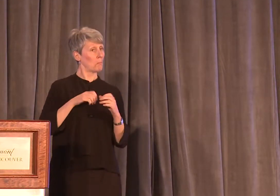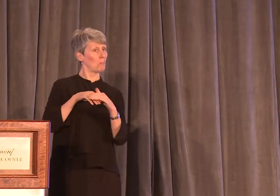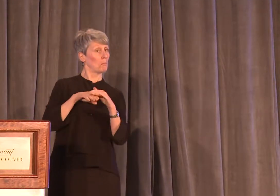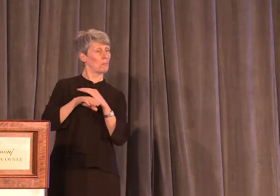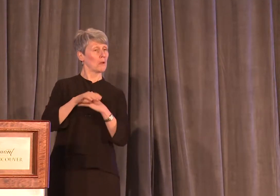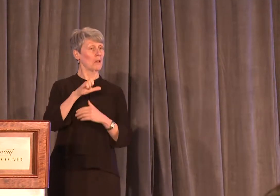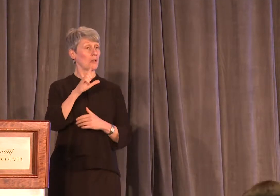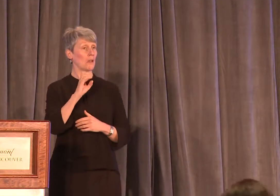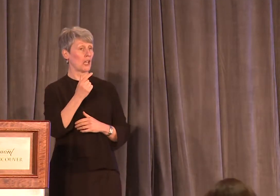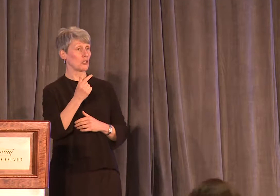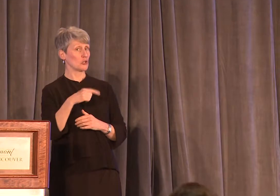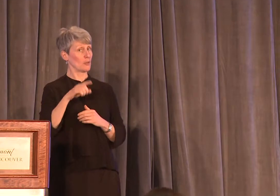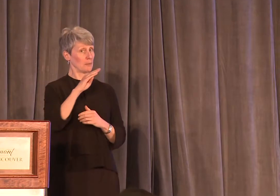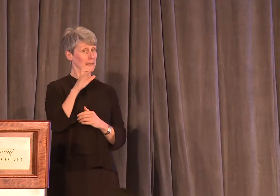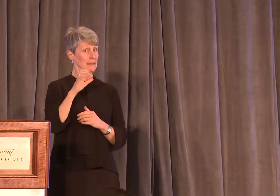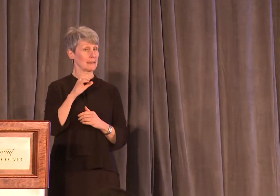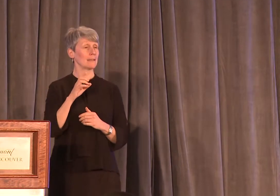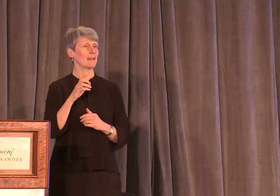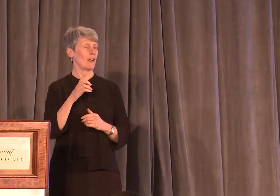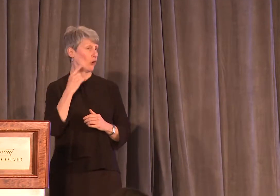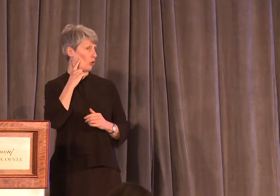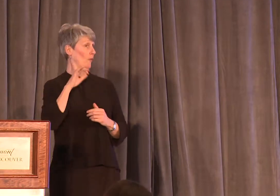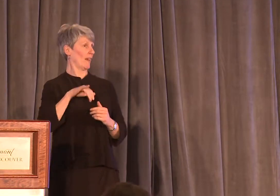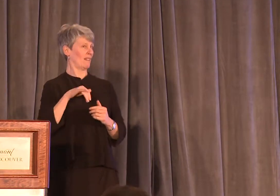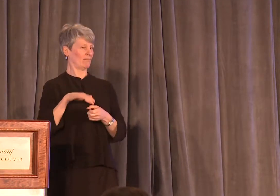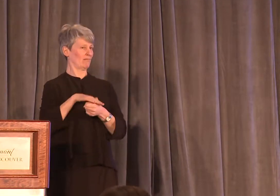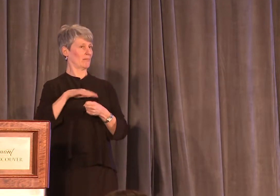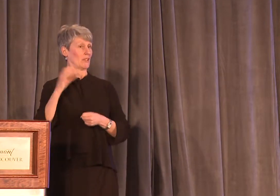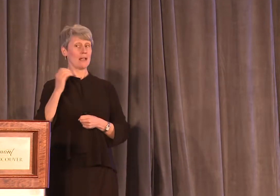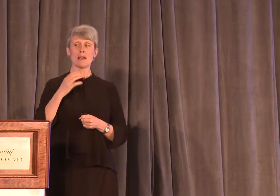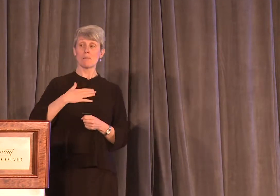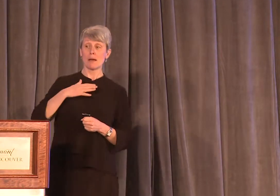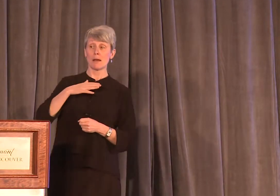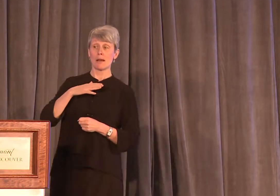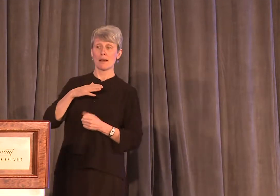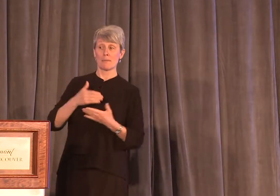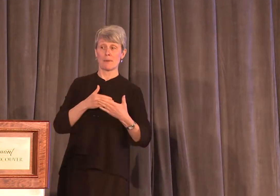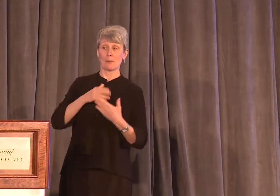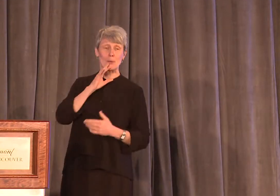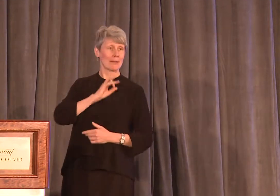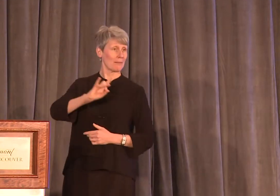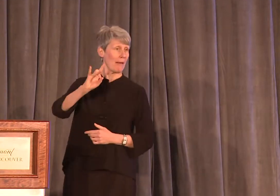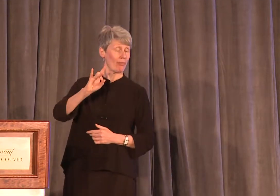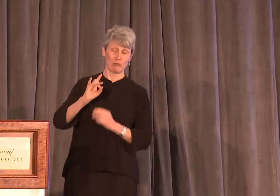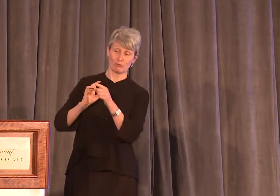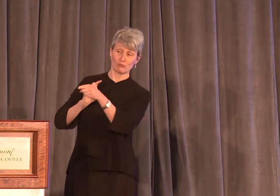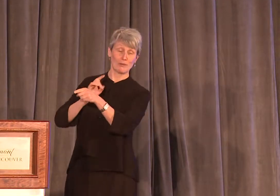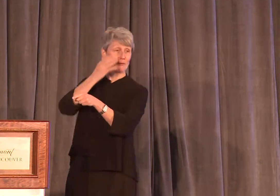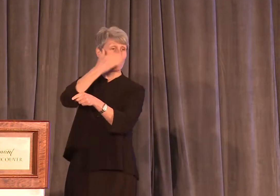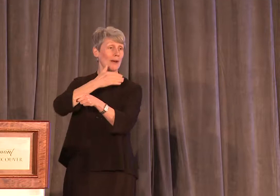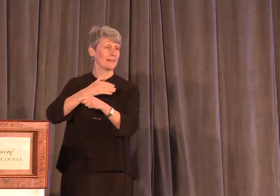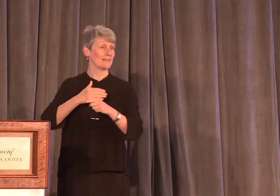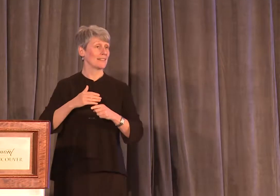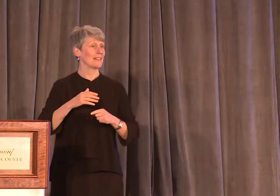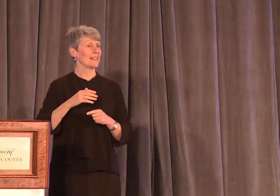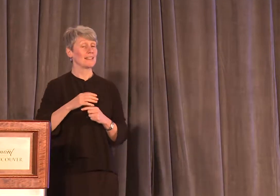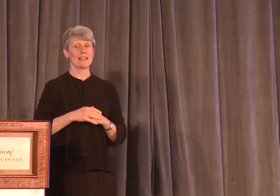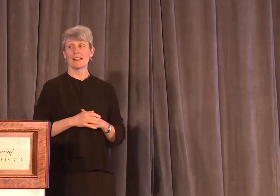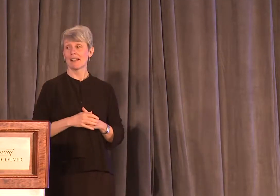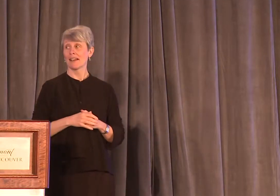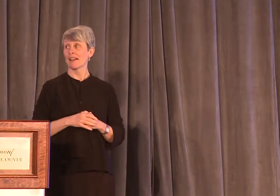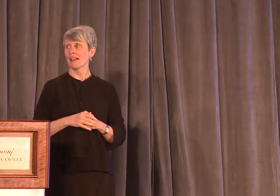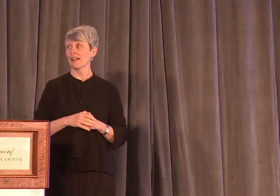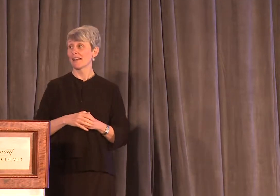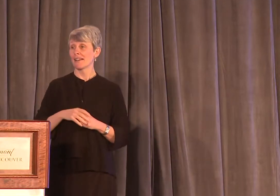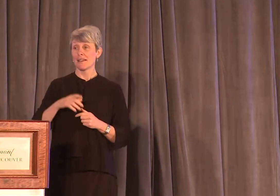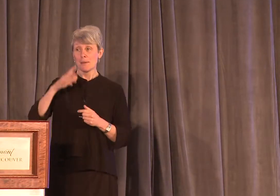yesterday and didn't hear that. My eight-month-old is at the front, so if you hear screaming, it's either my